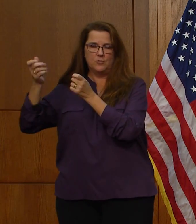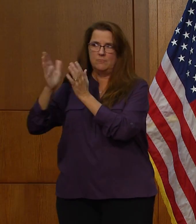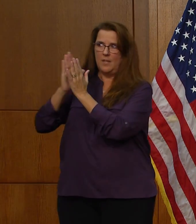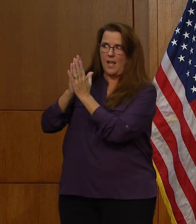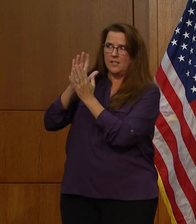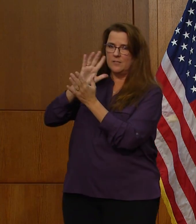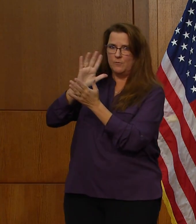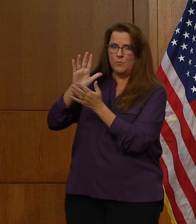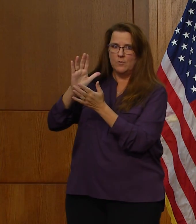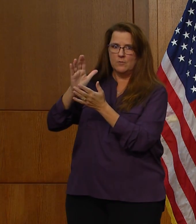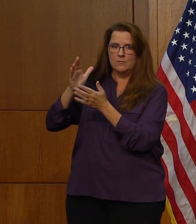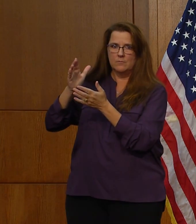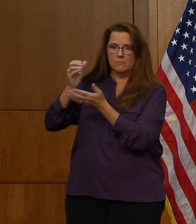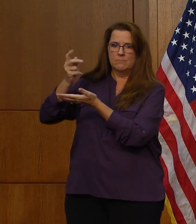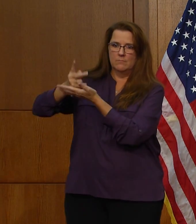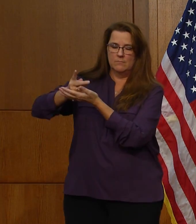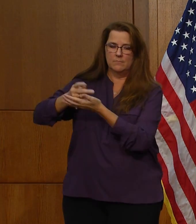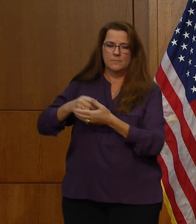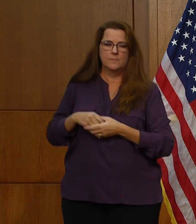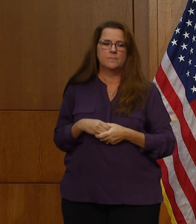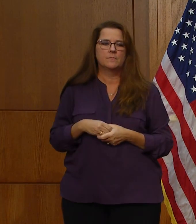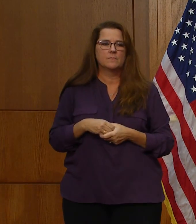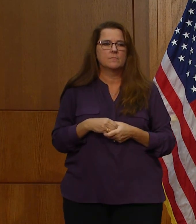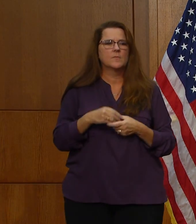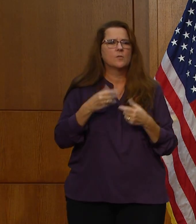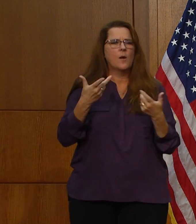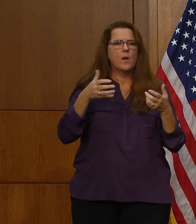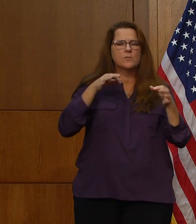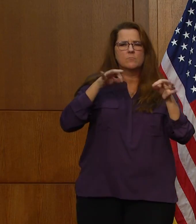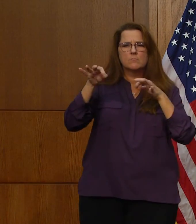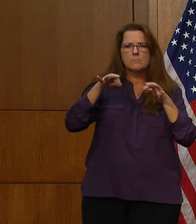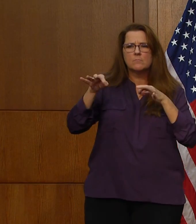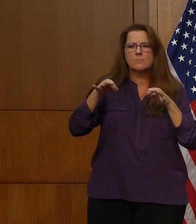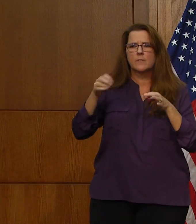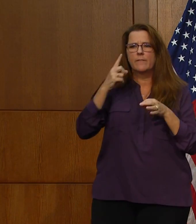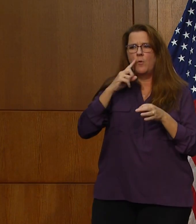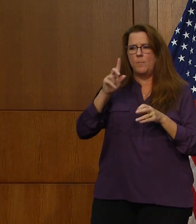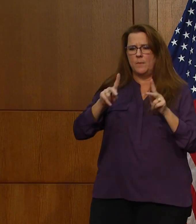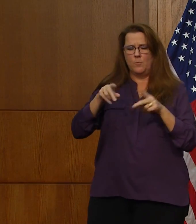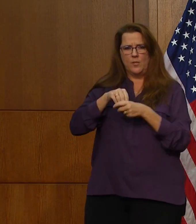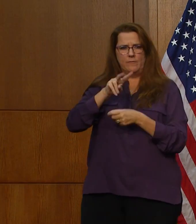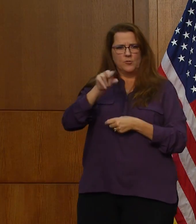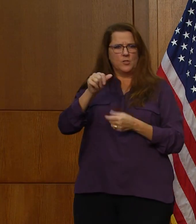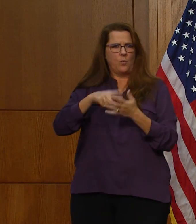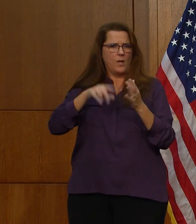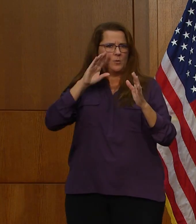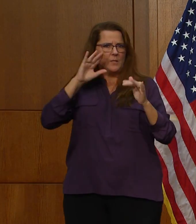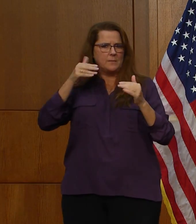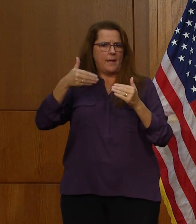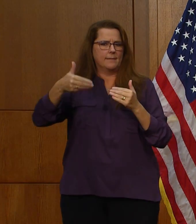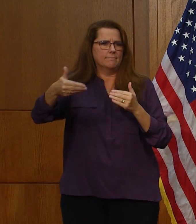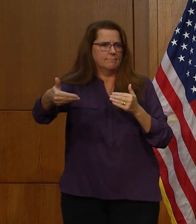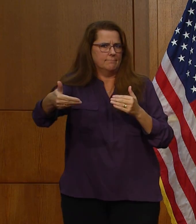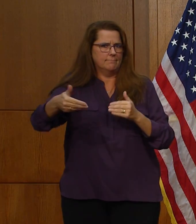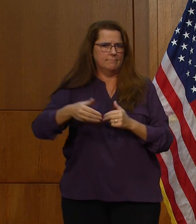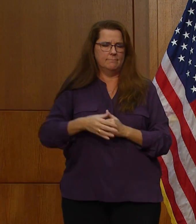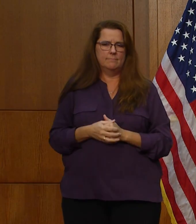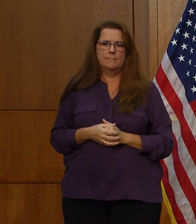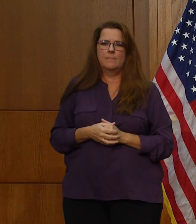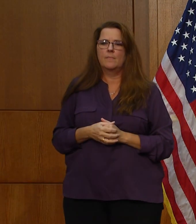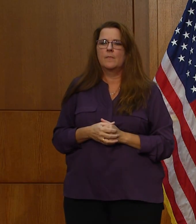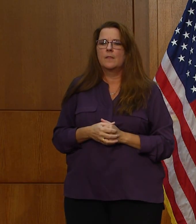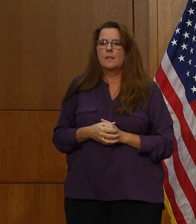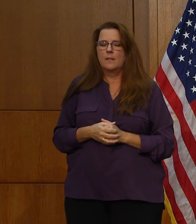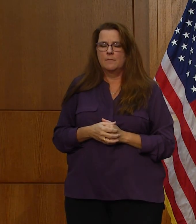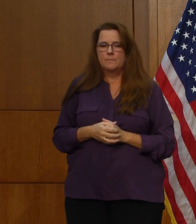for Virginians what to expect in the coming weeks and months. First of all, we have every reason